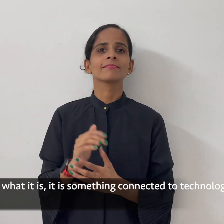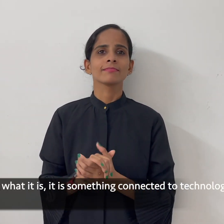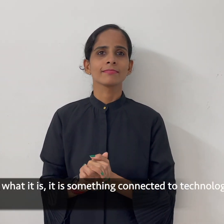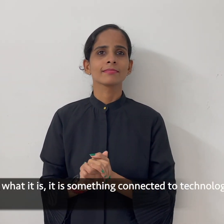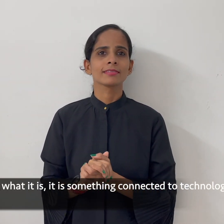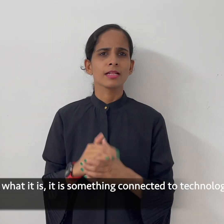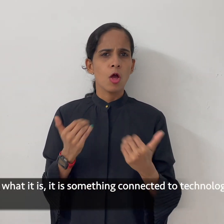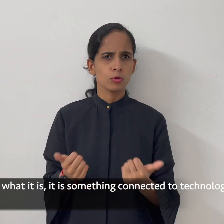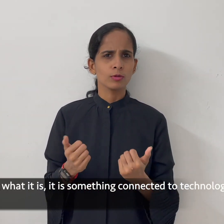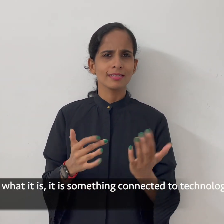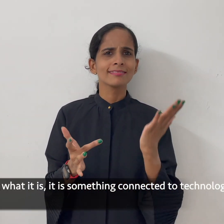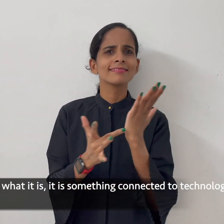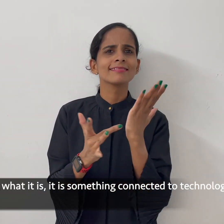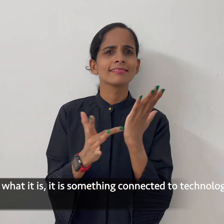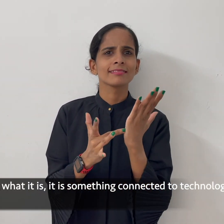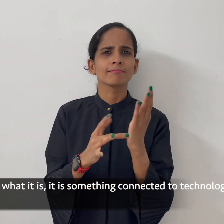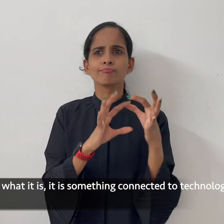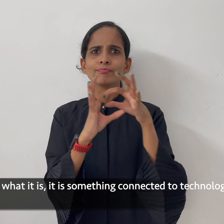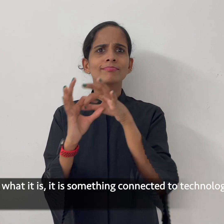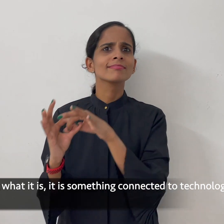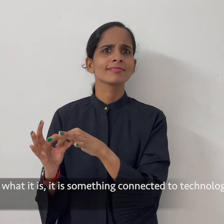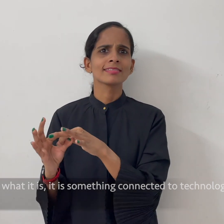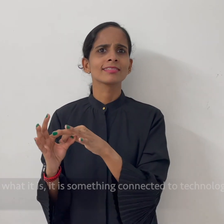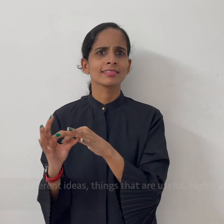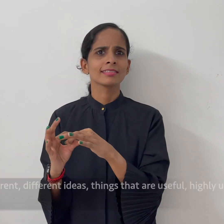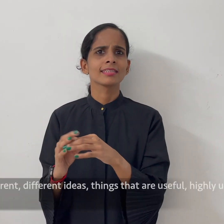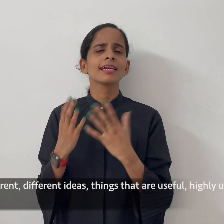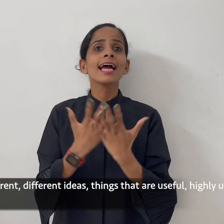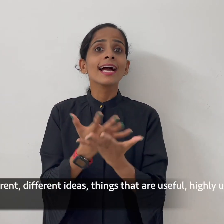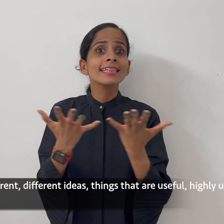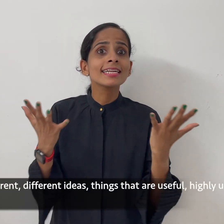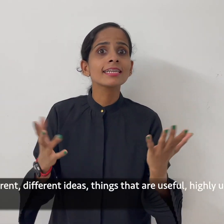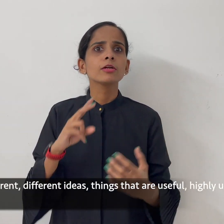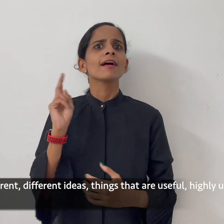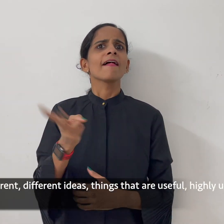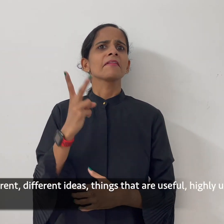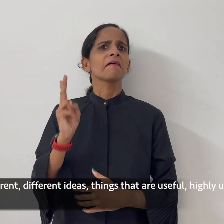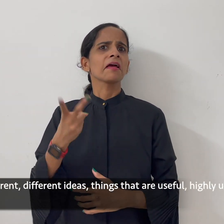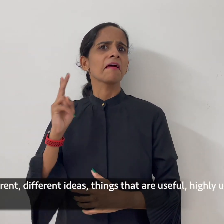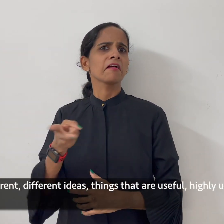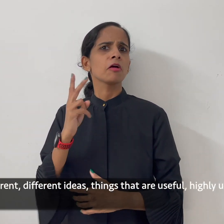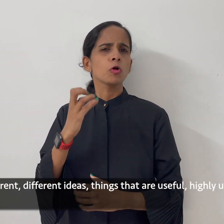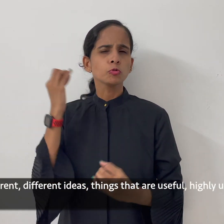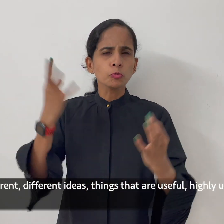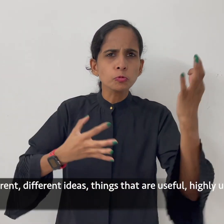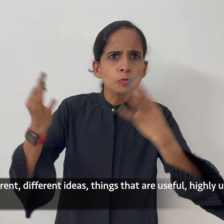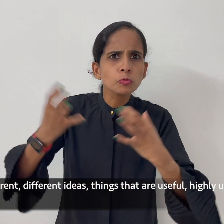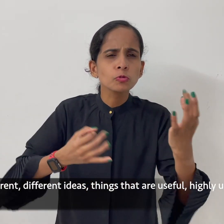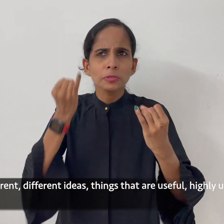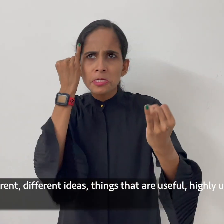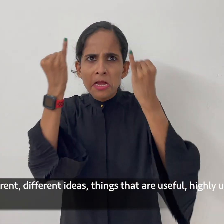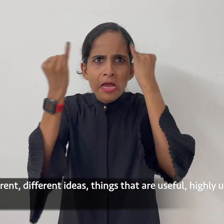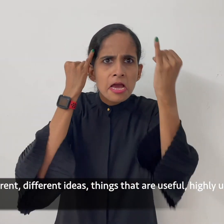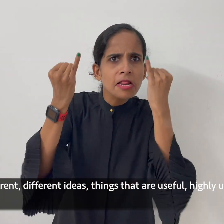is something connected to technology things new and different different ideas